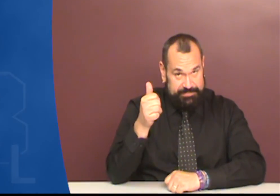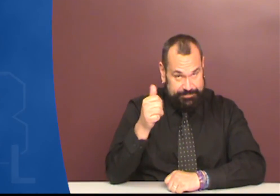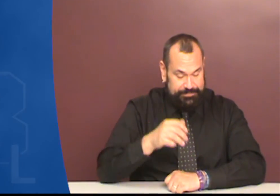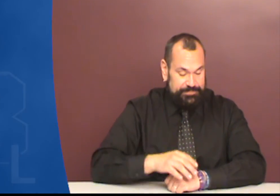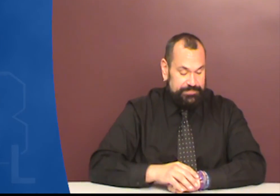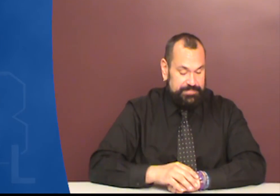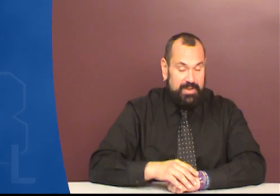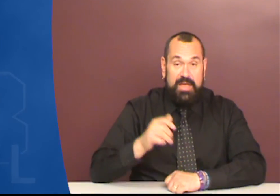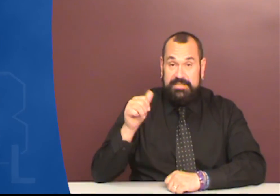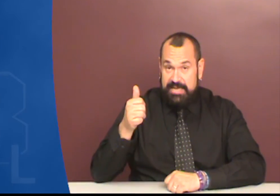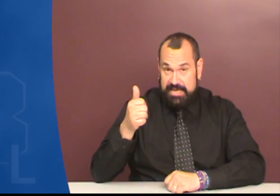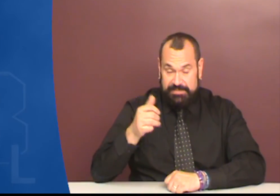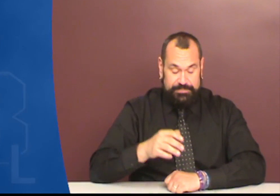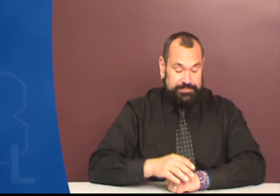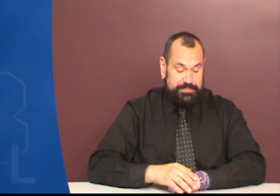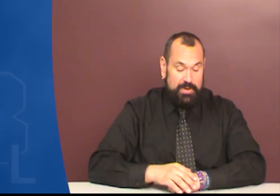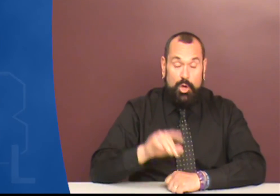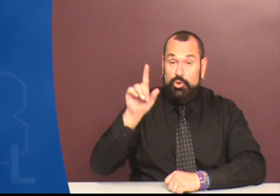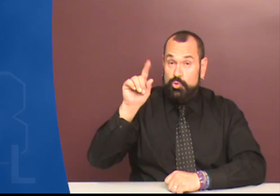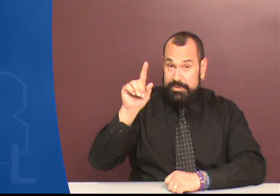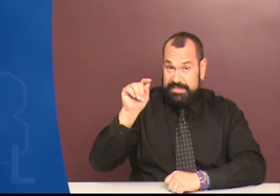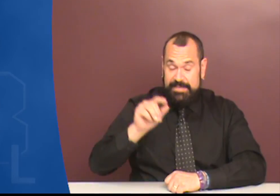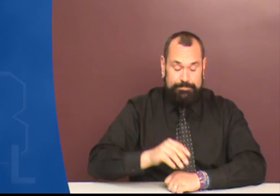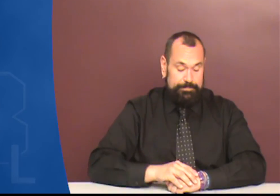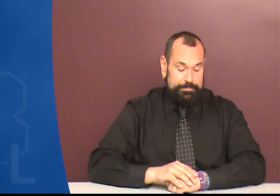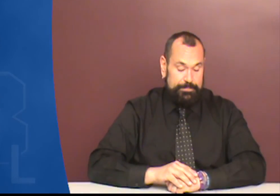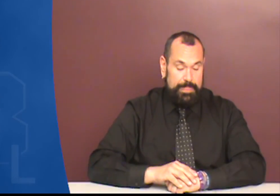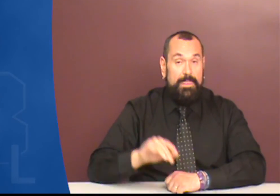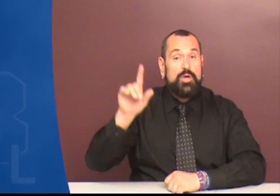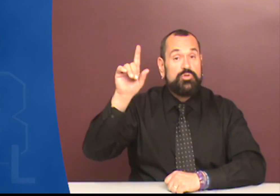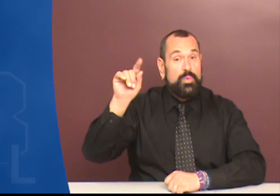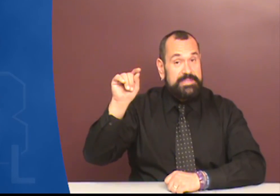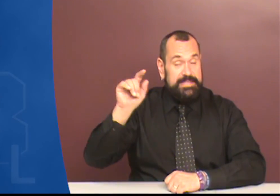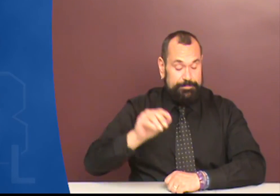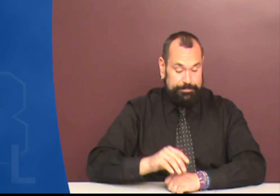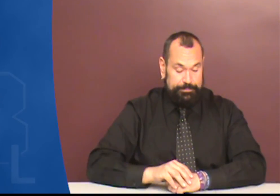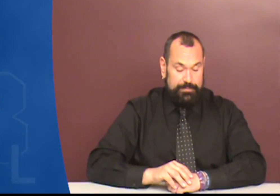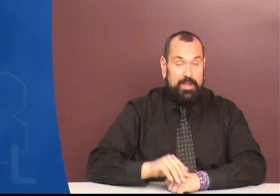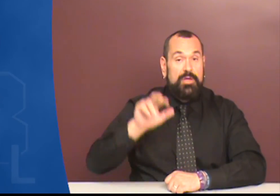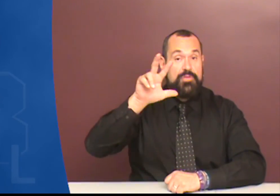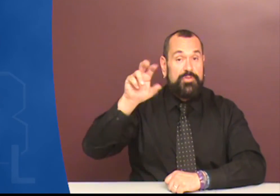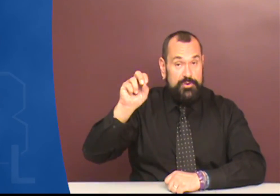10 20 20 30